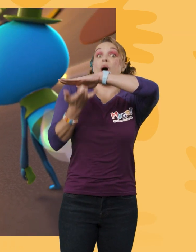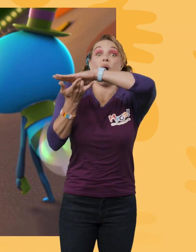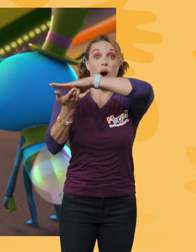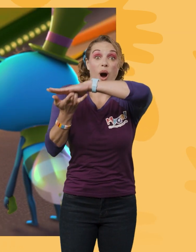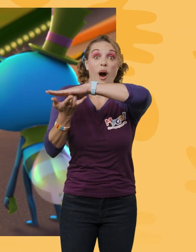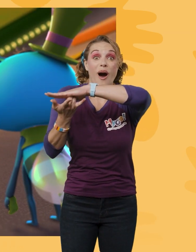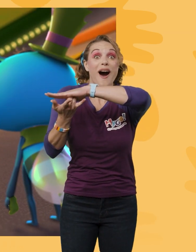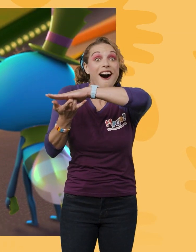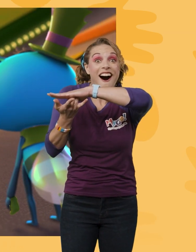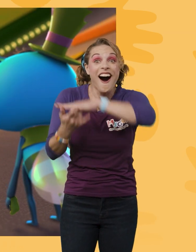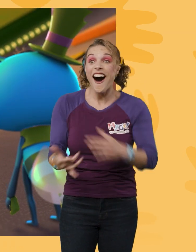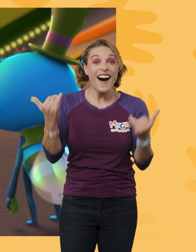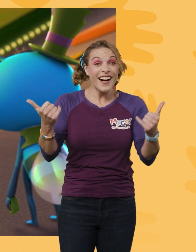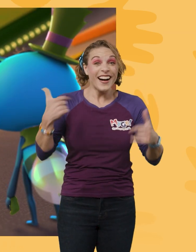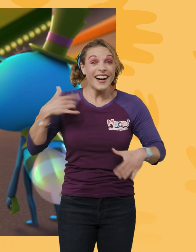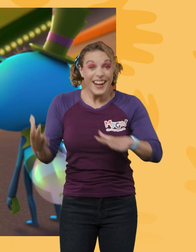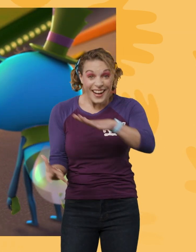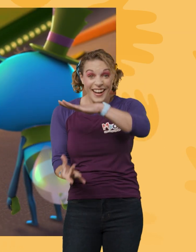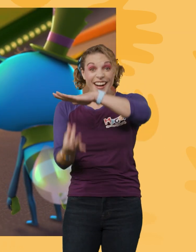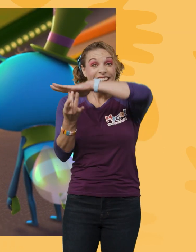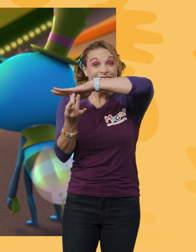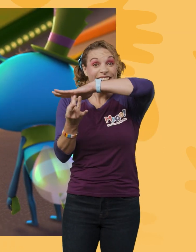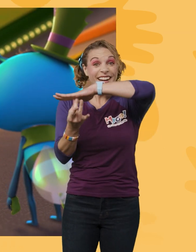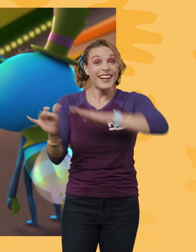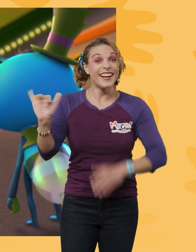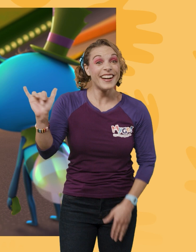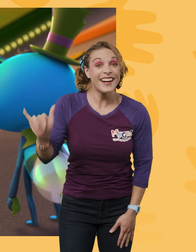Whoa! Now I stick to the ceiling too!